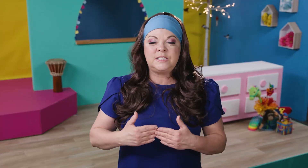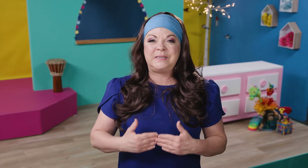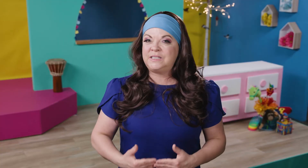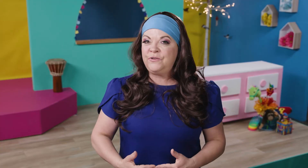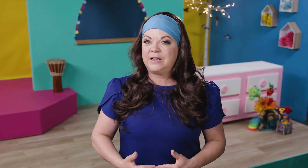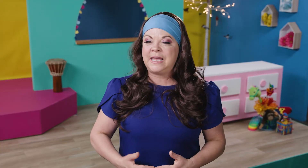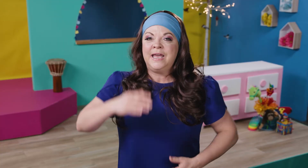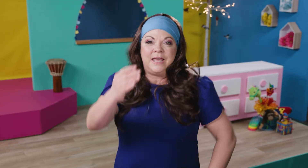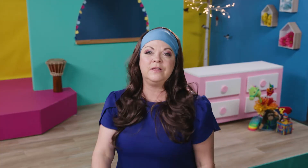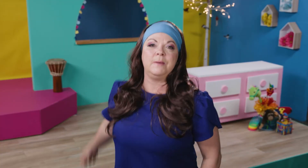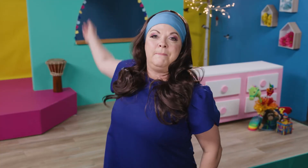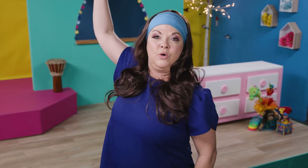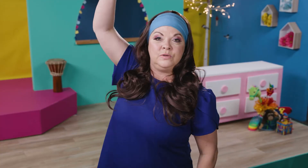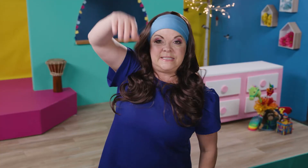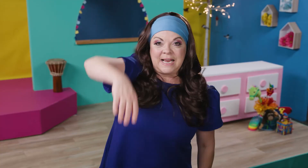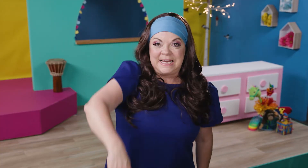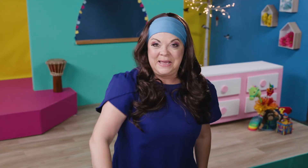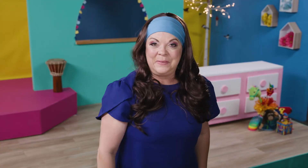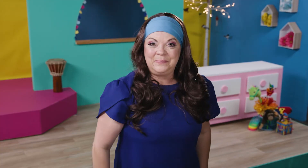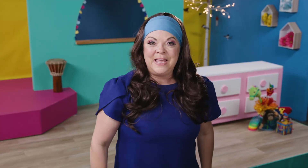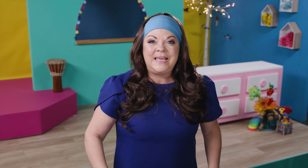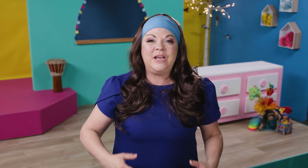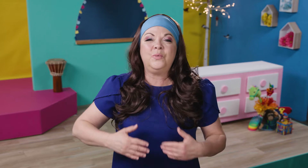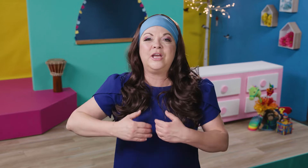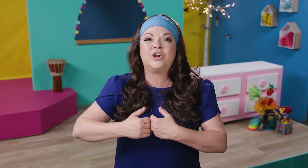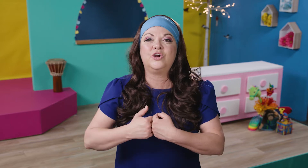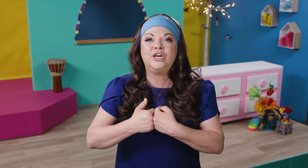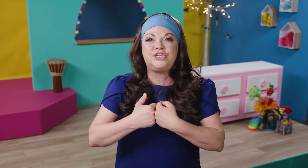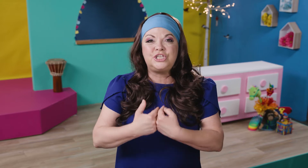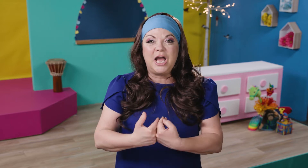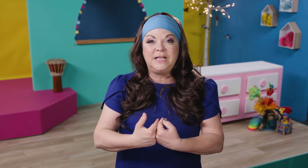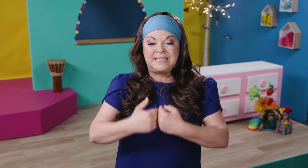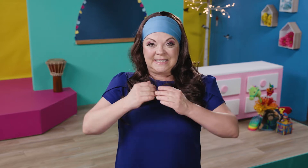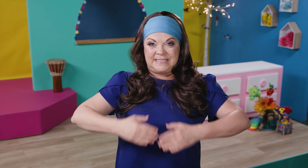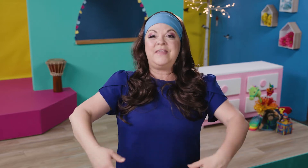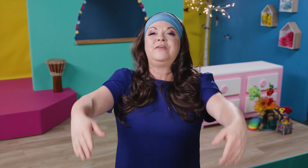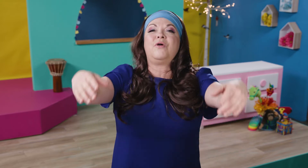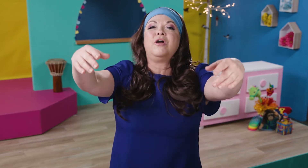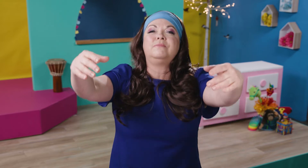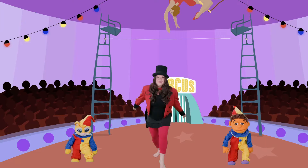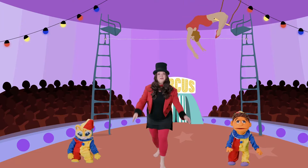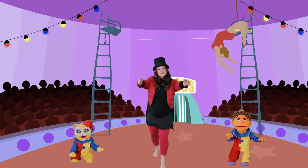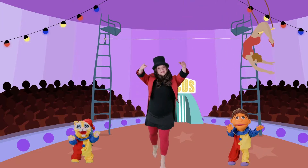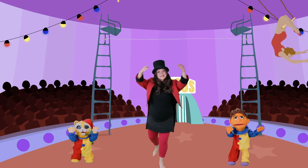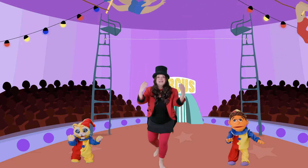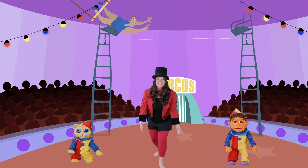specifically in the Limon technique. Here we encourage the child to extend their arms and bend their